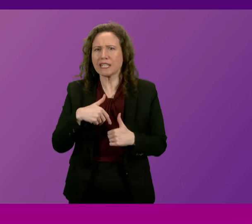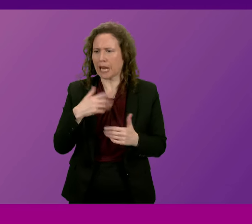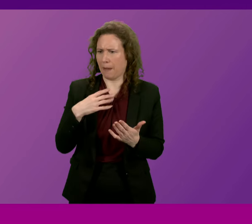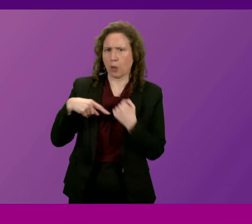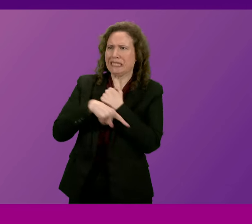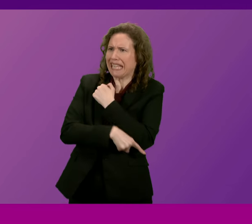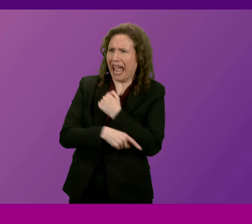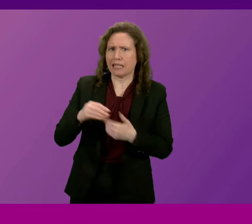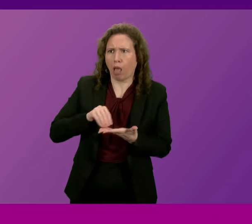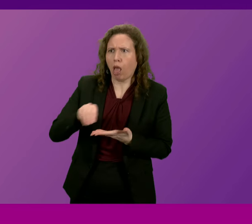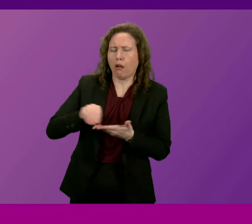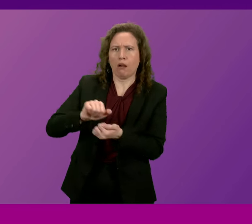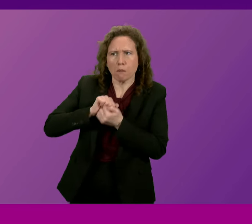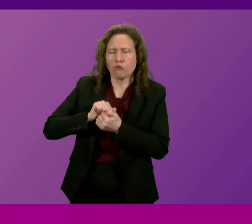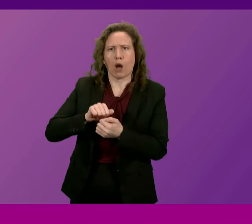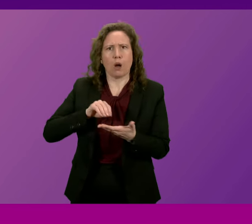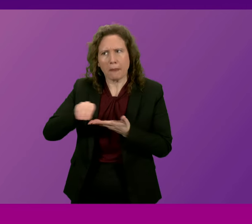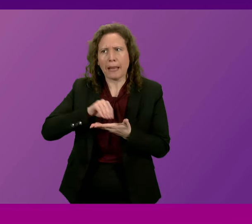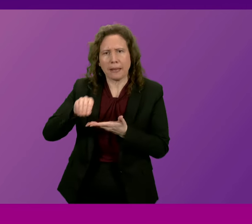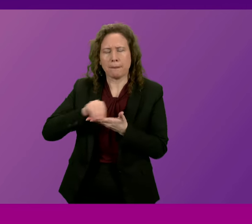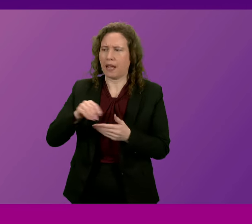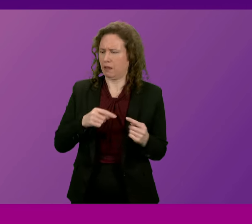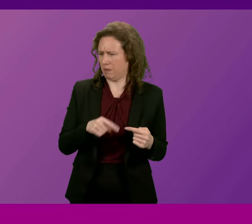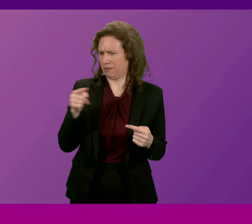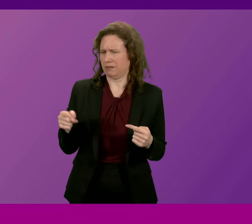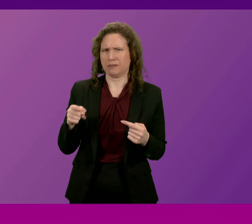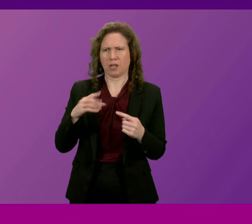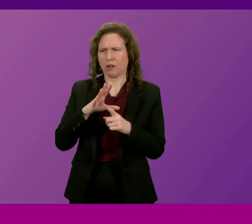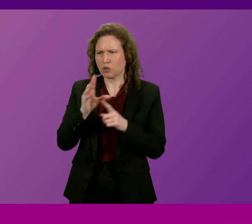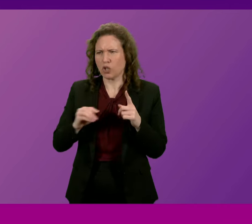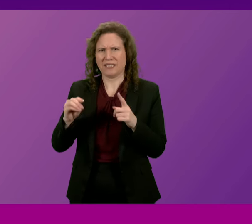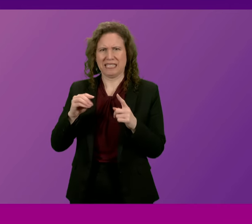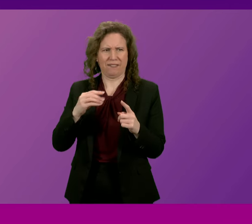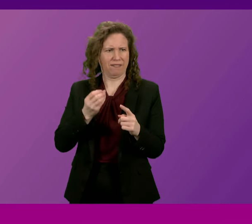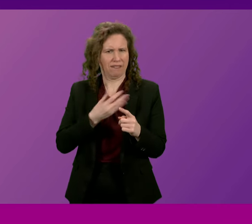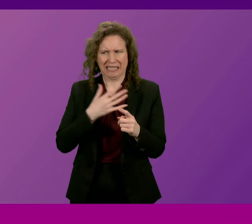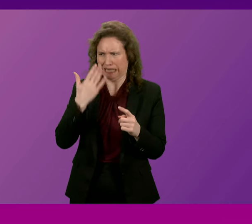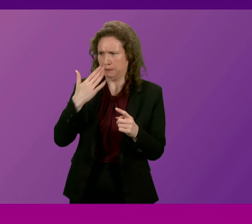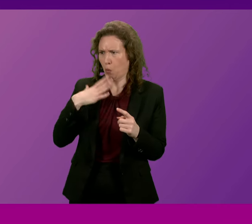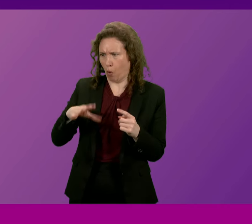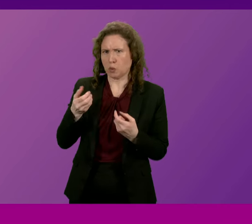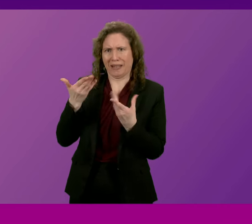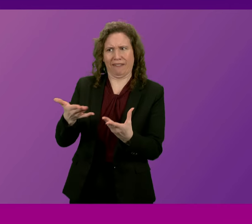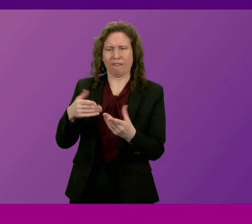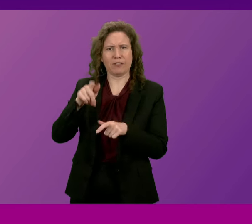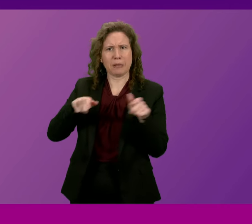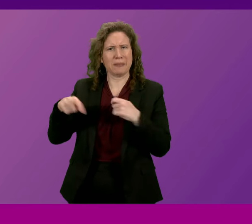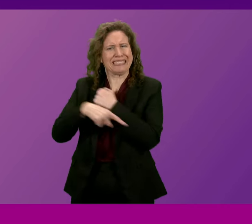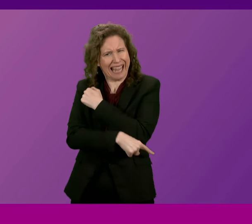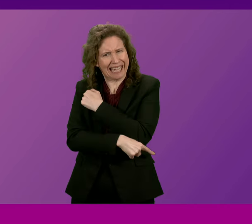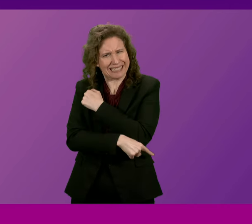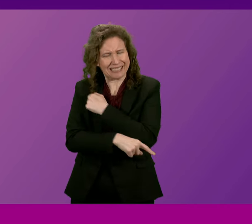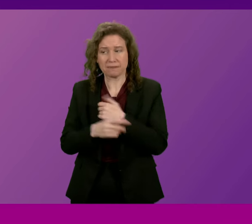of thousands of pounds worth of debt that opposition parties seem determined to saddle them with. So that's what people get